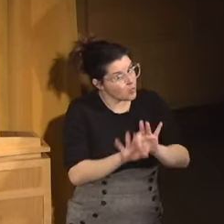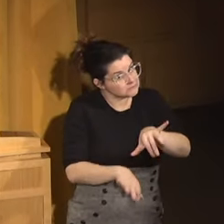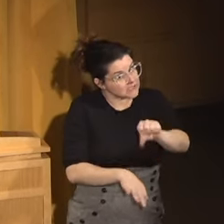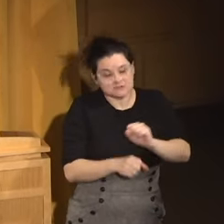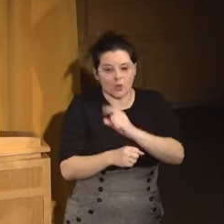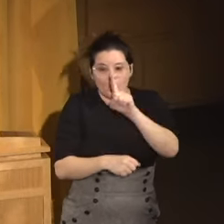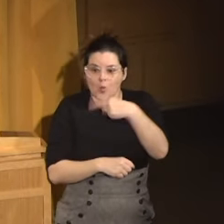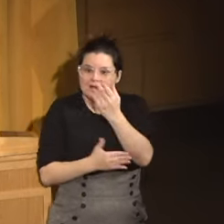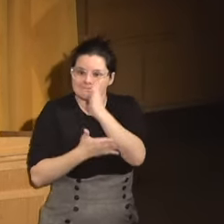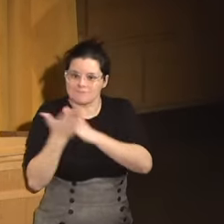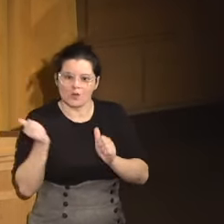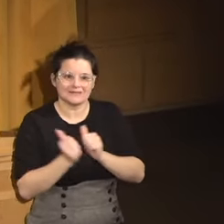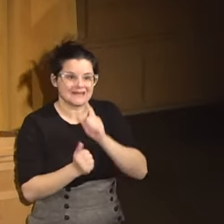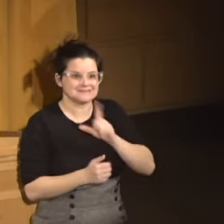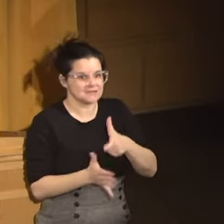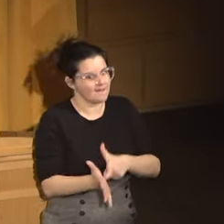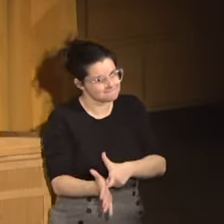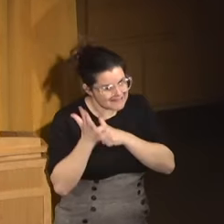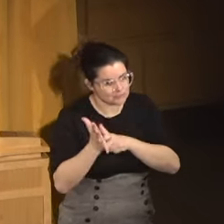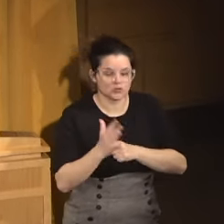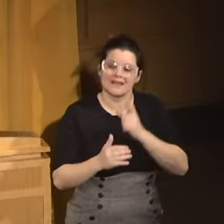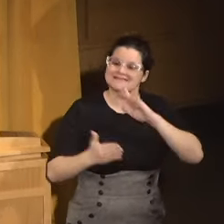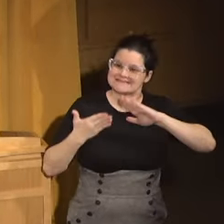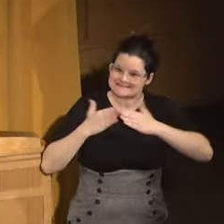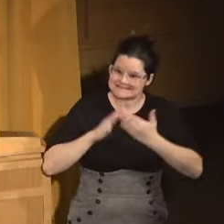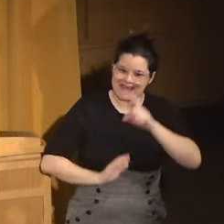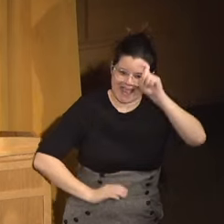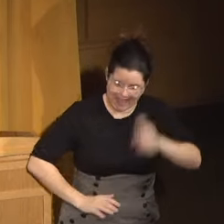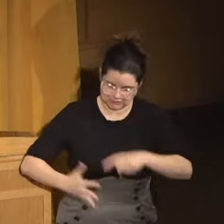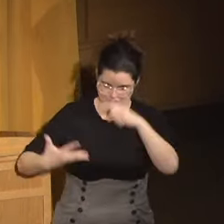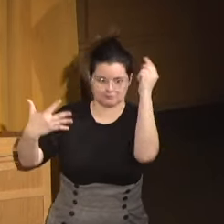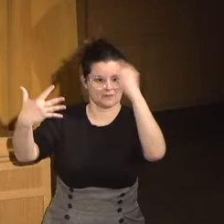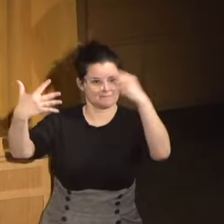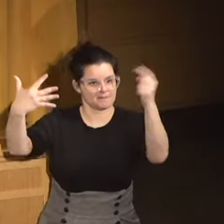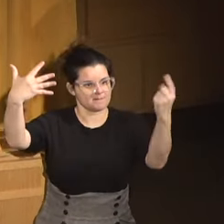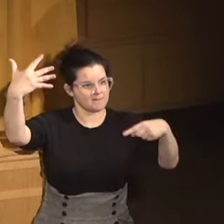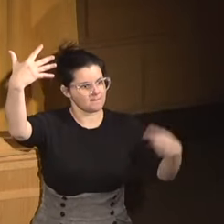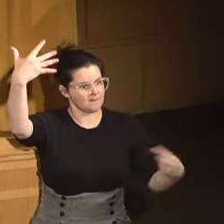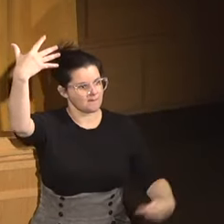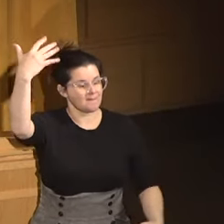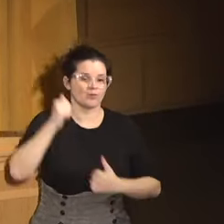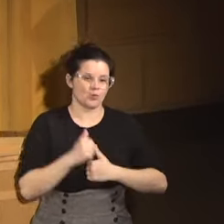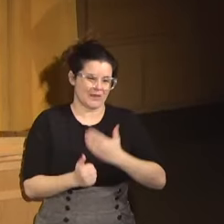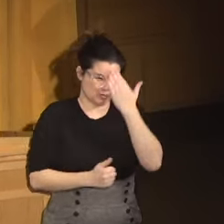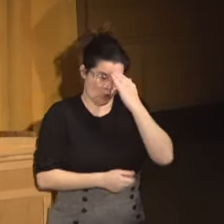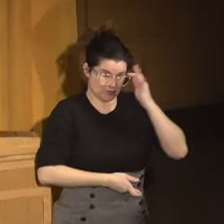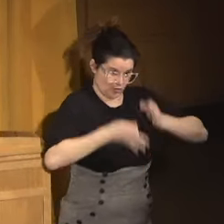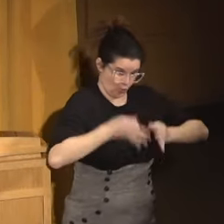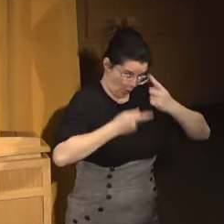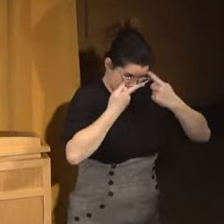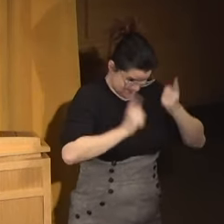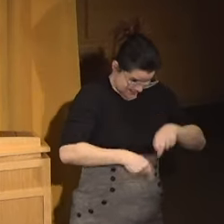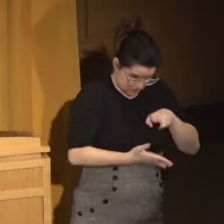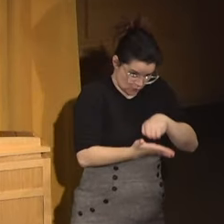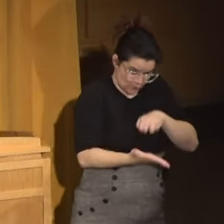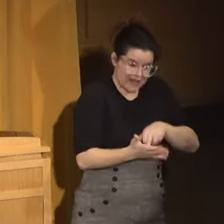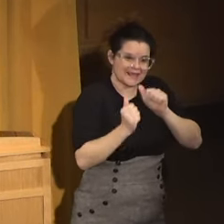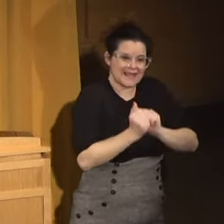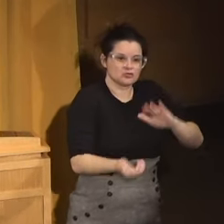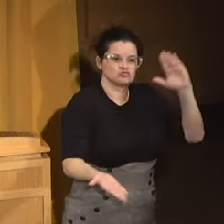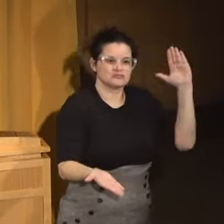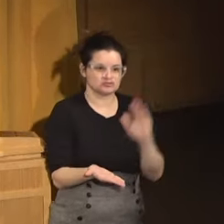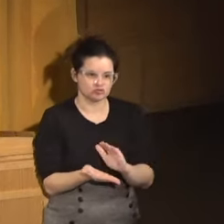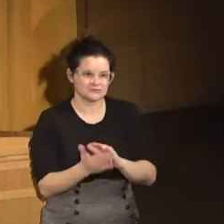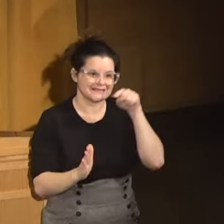It's the only piece that is obligatory. The city has to do these things. And we know that consent decrees actually can reduce, they